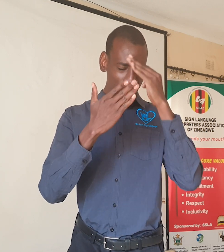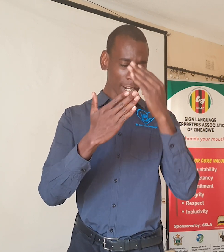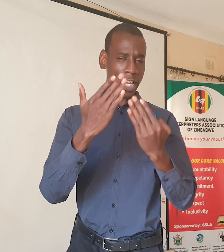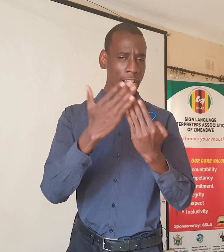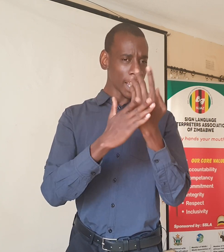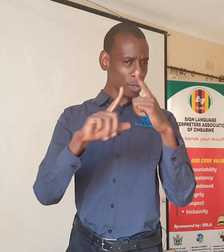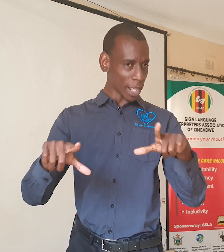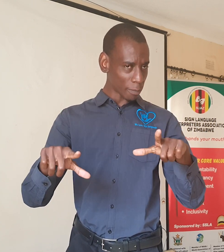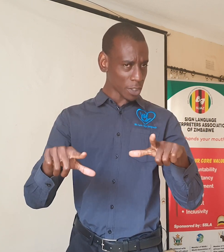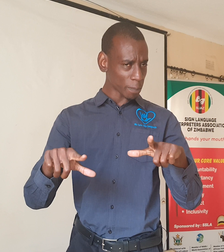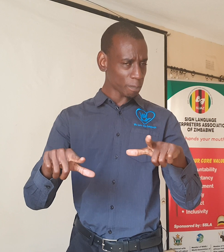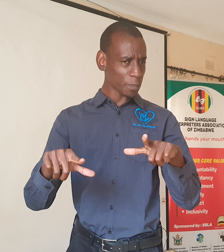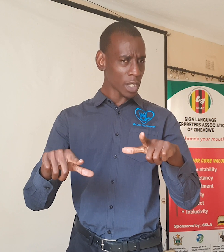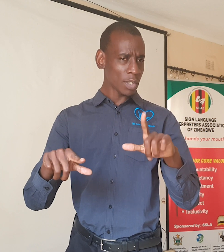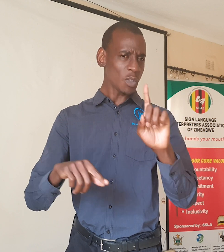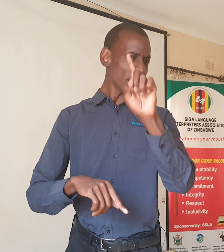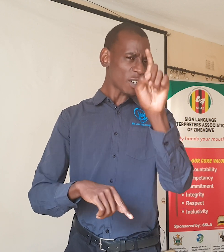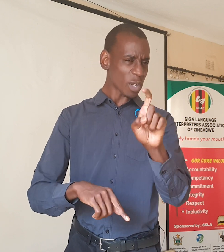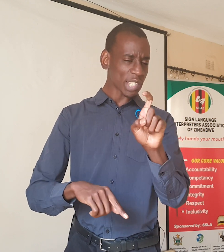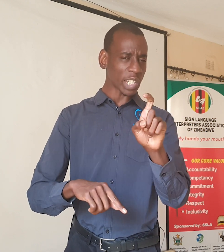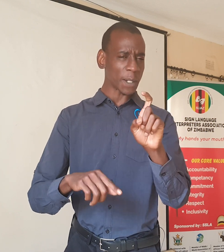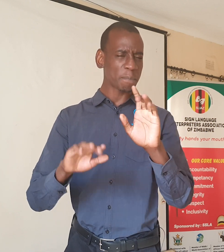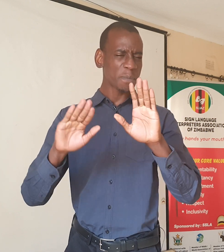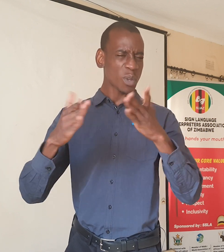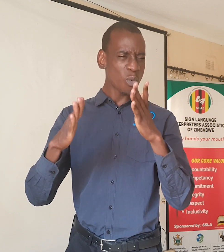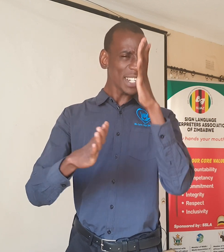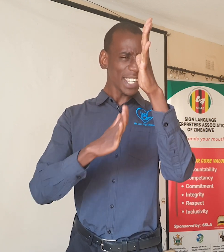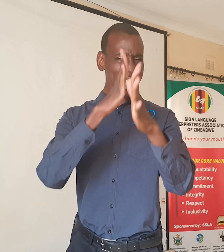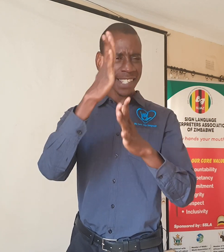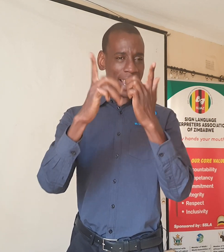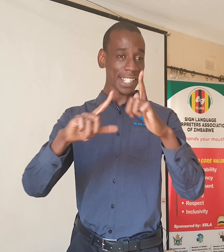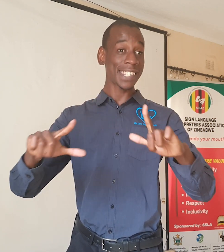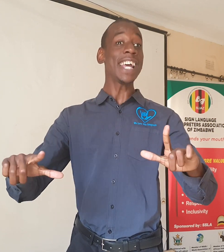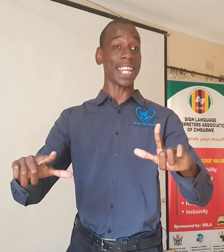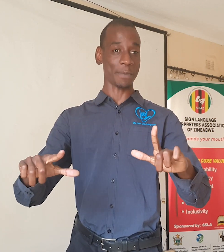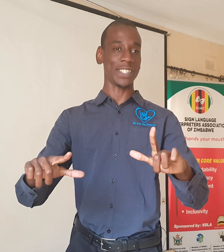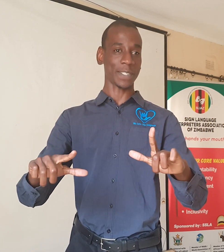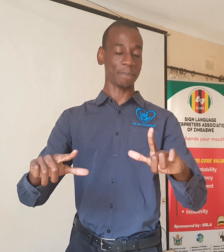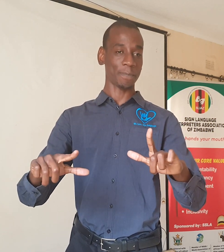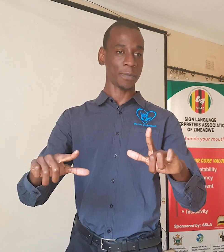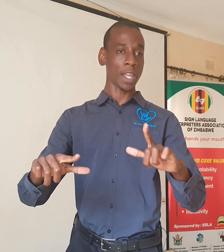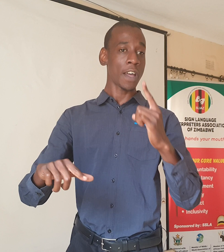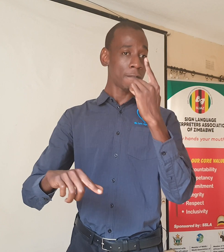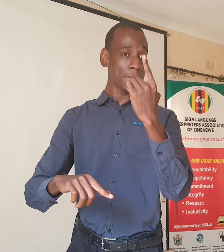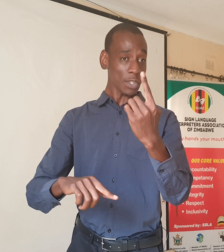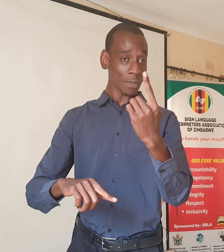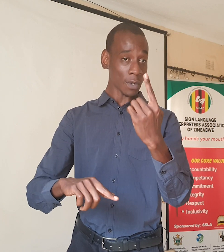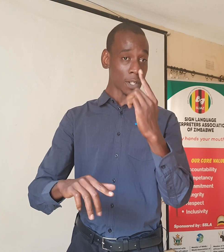a new language so you might have a question what is sign language first of all